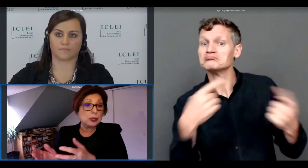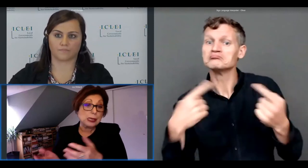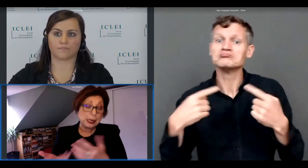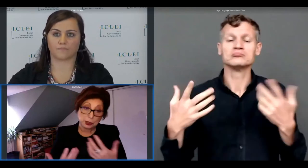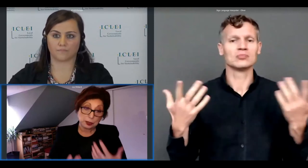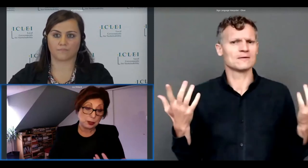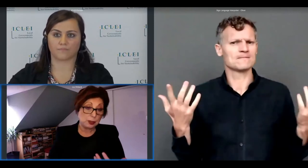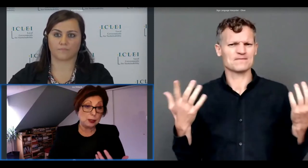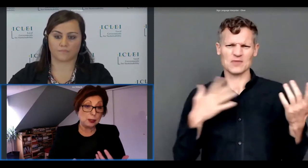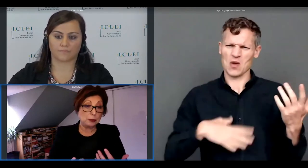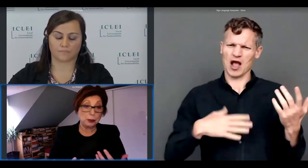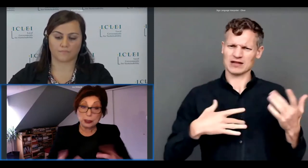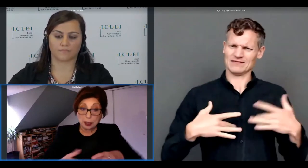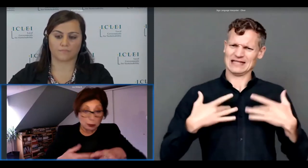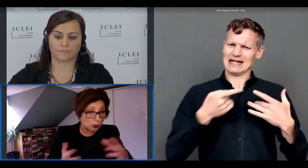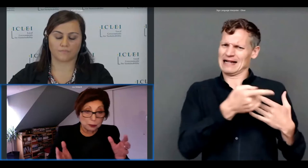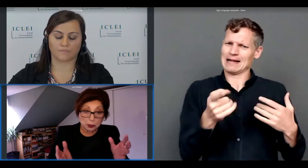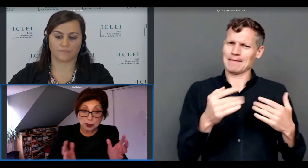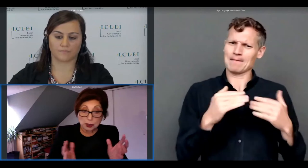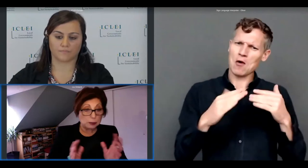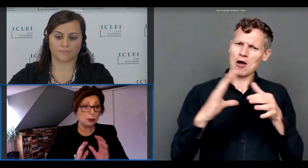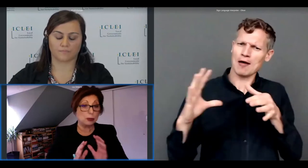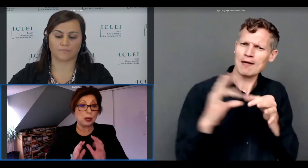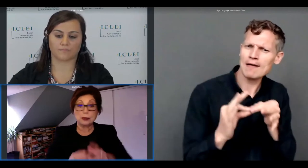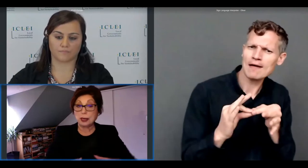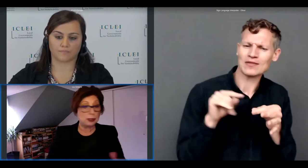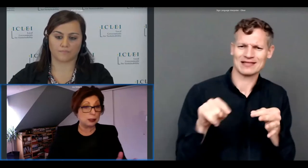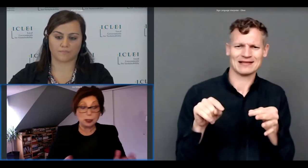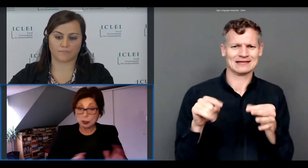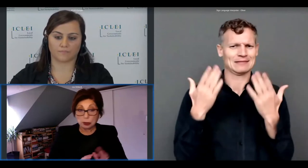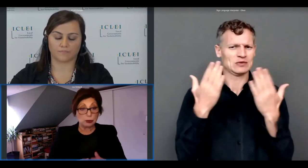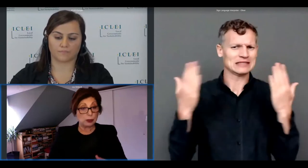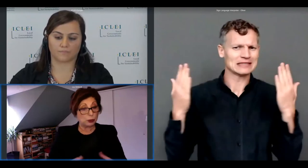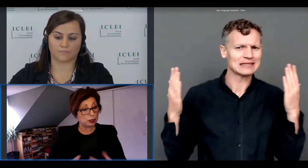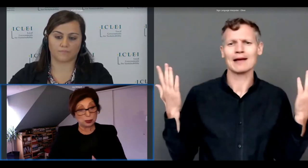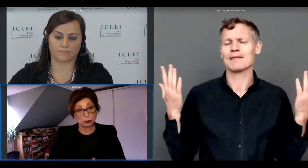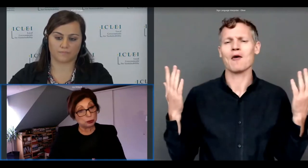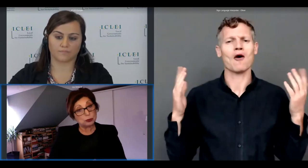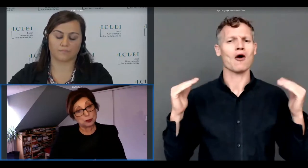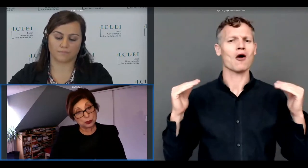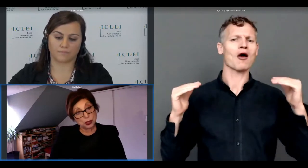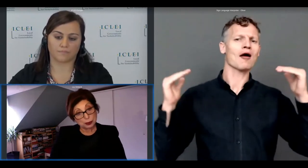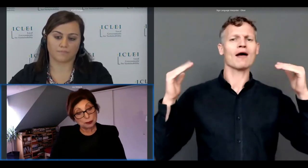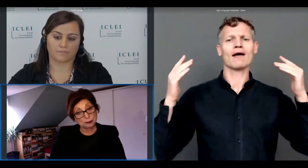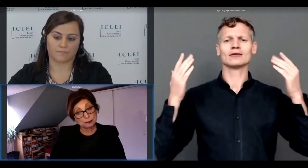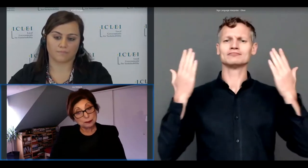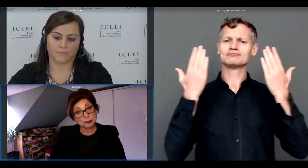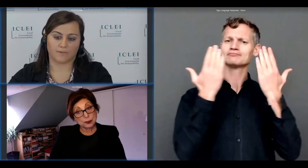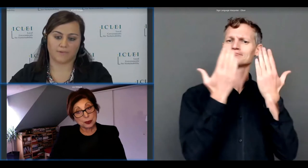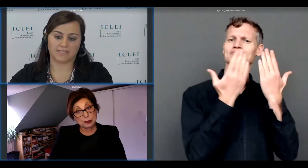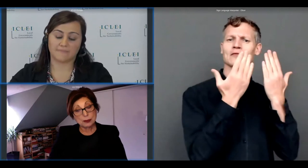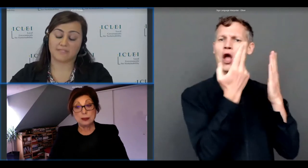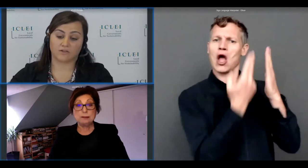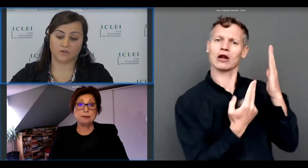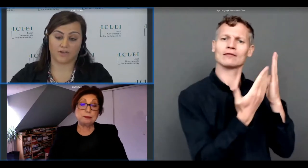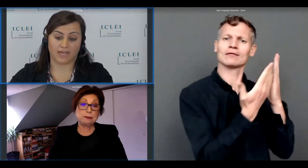more engaged with their local museum or art gallery or or institutions in general yeah